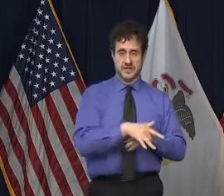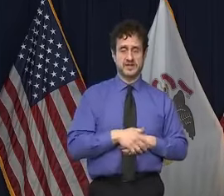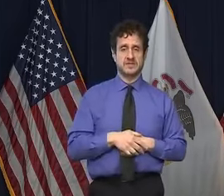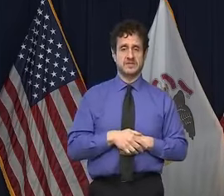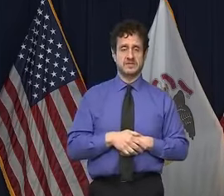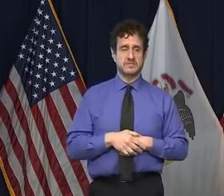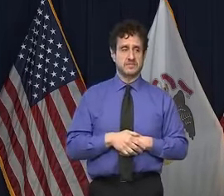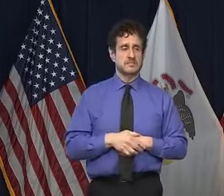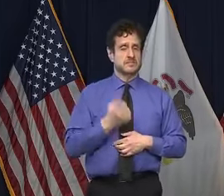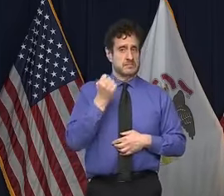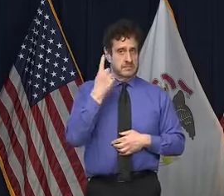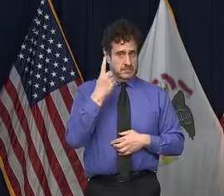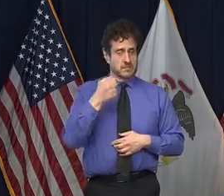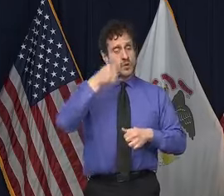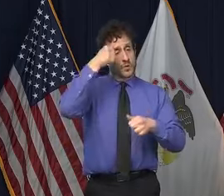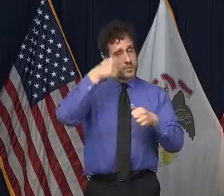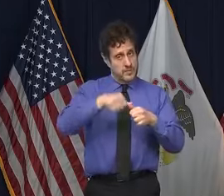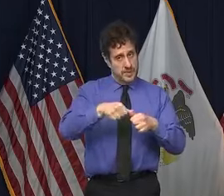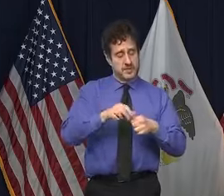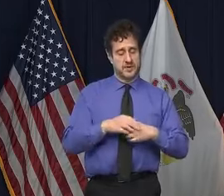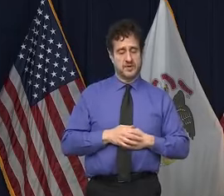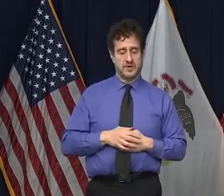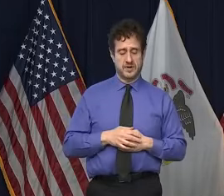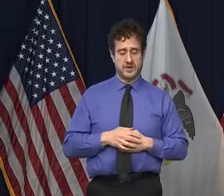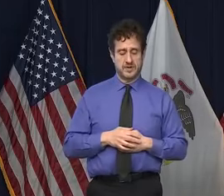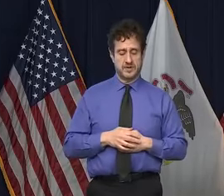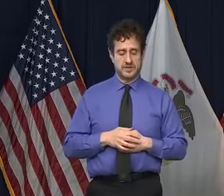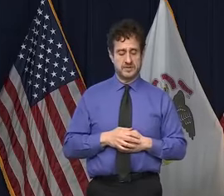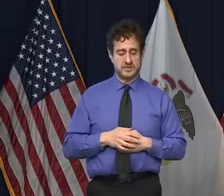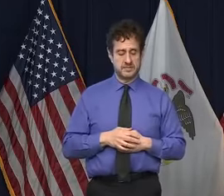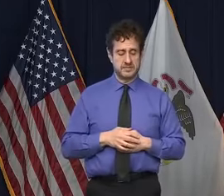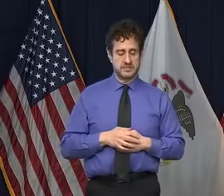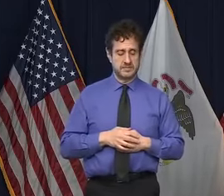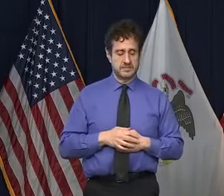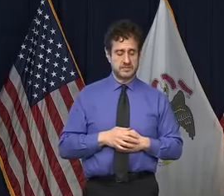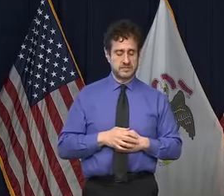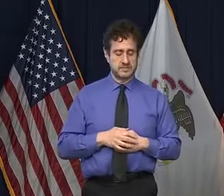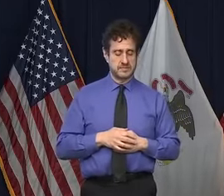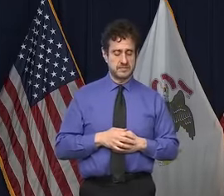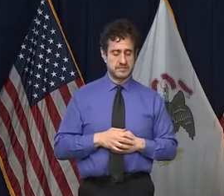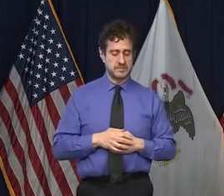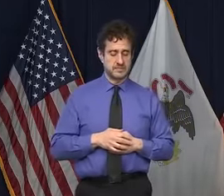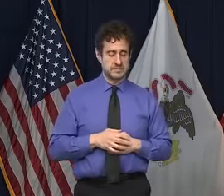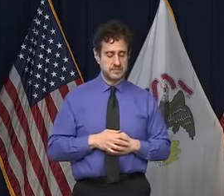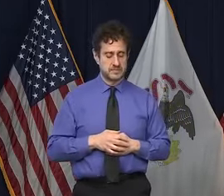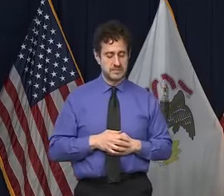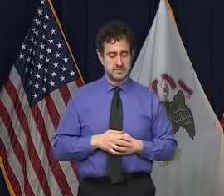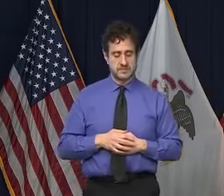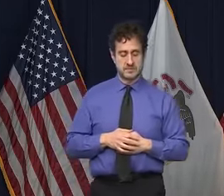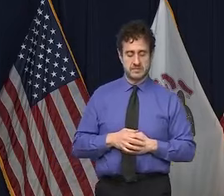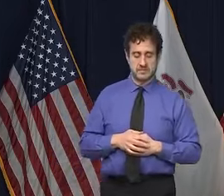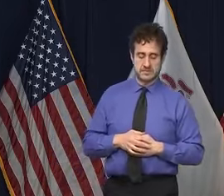as early as possible. I also want to remind you that very few, relative to the need, very few vaccinations